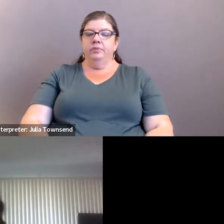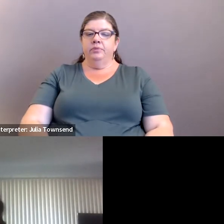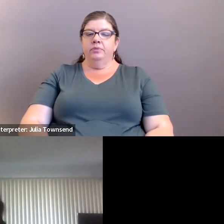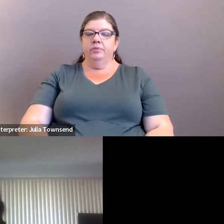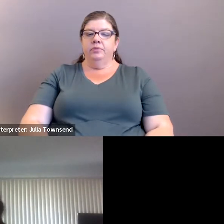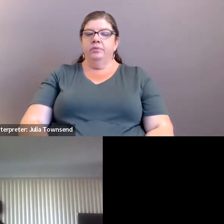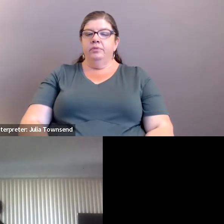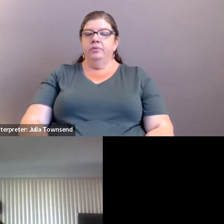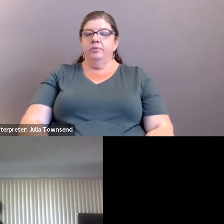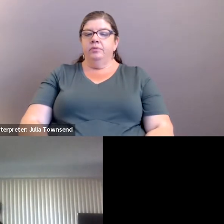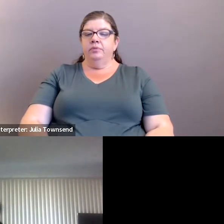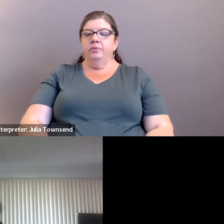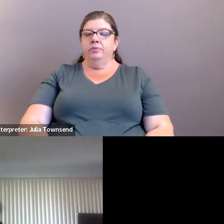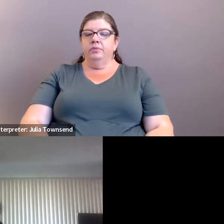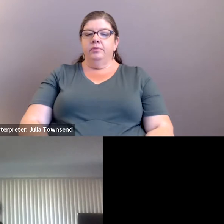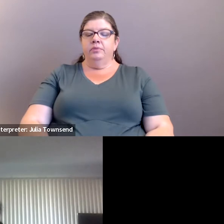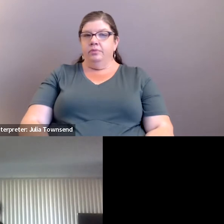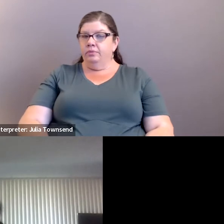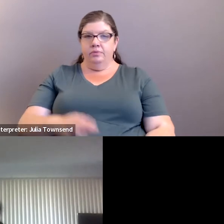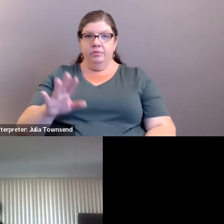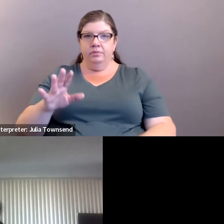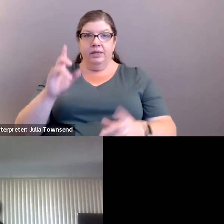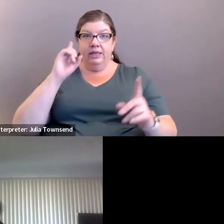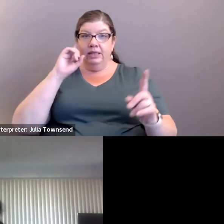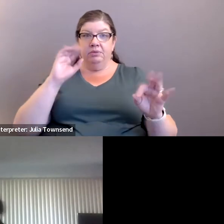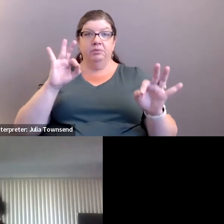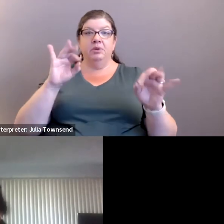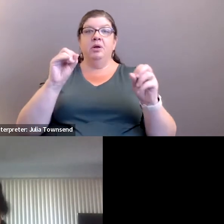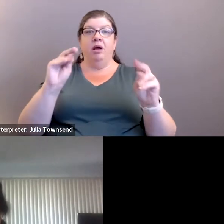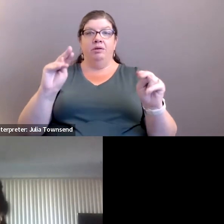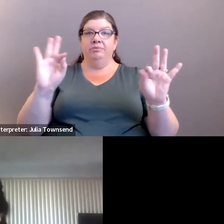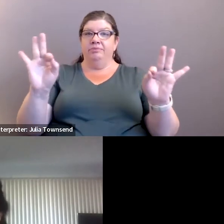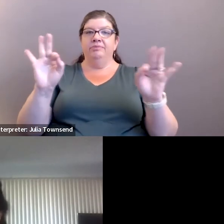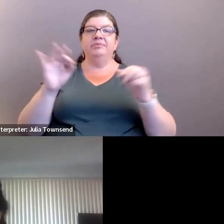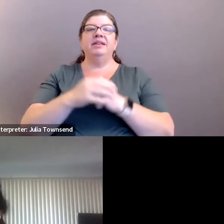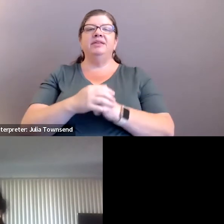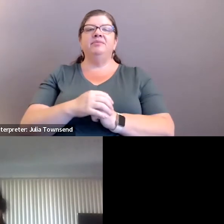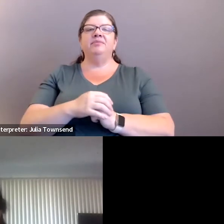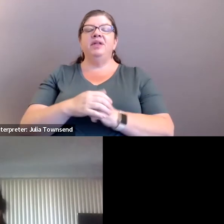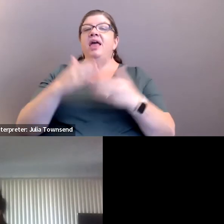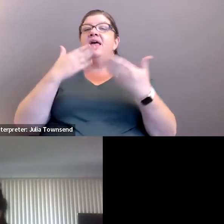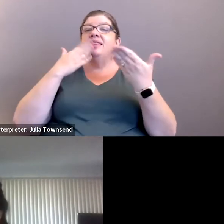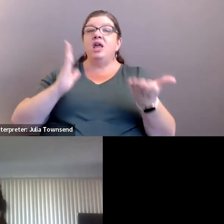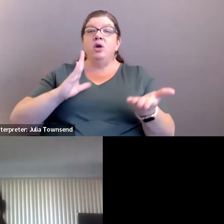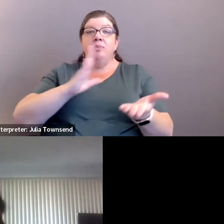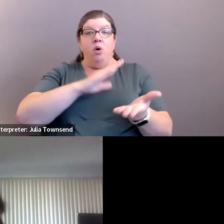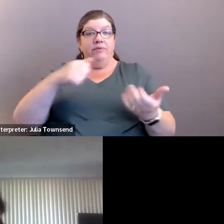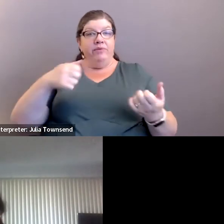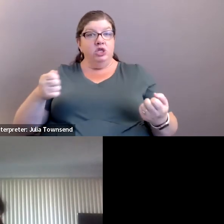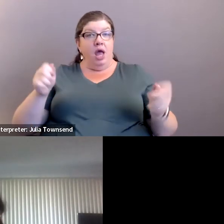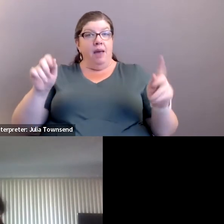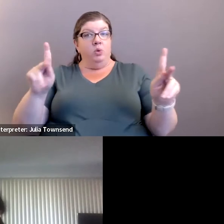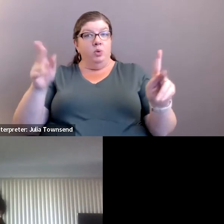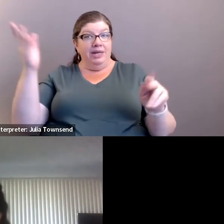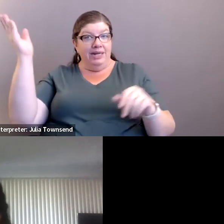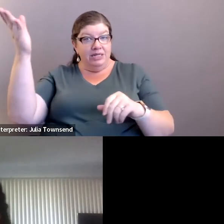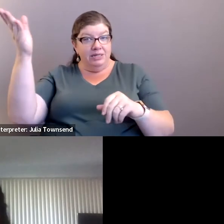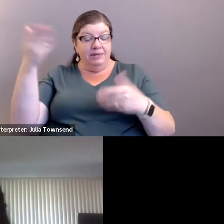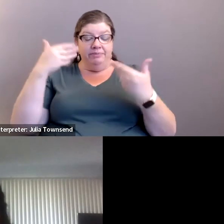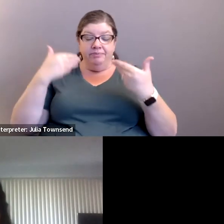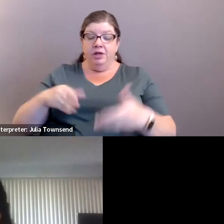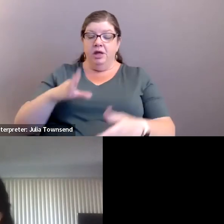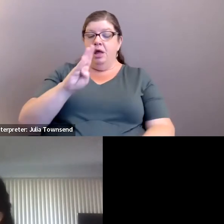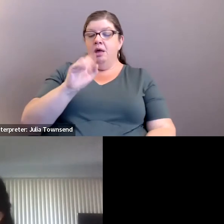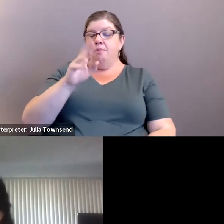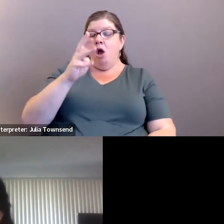Thank you, board, for this – am I on? You are. Okay. You're good. Thank you, board, for this opportunity to speak. My